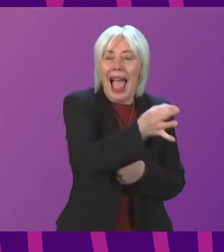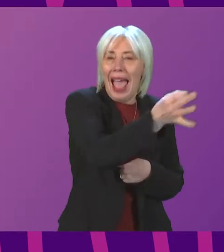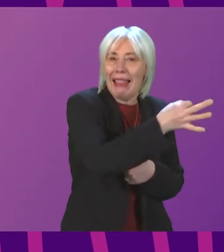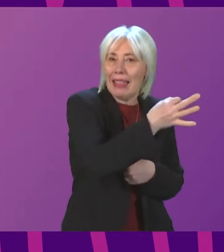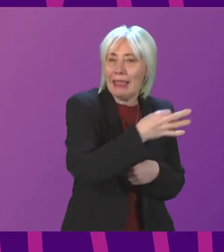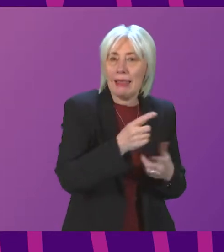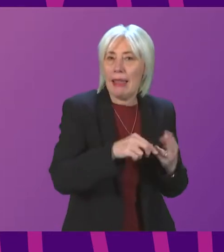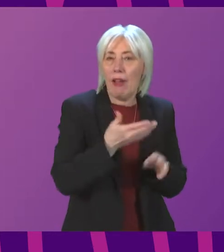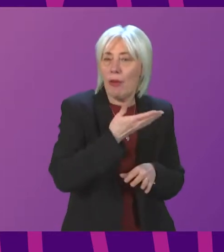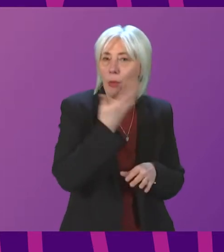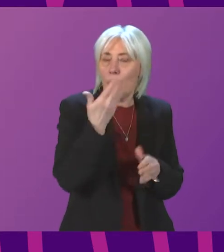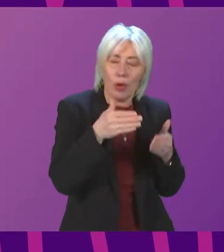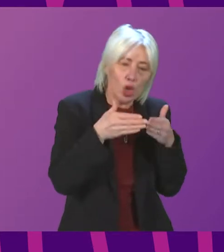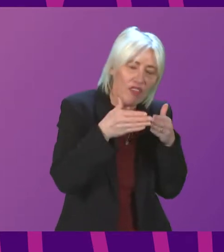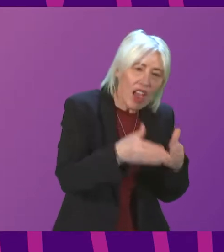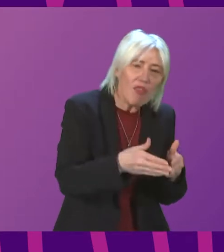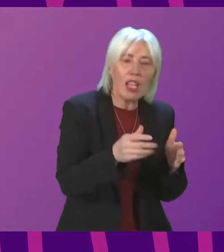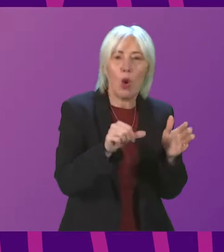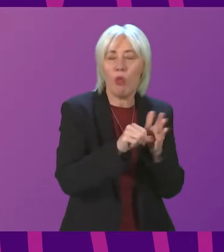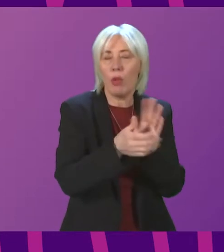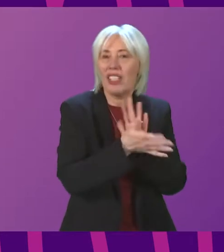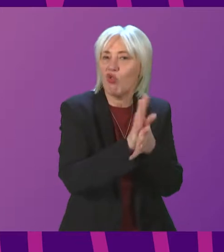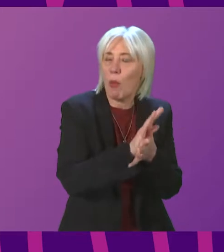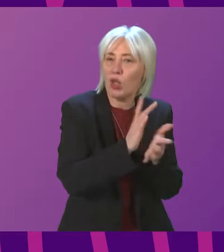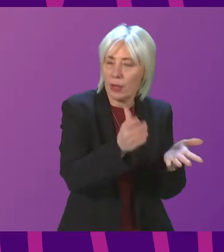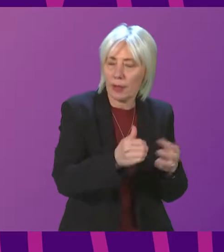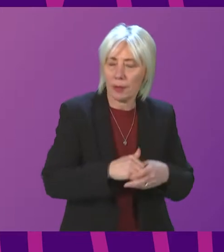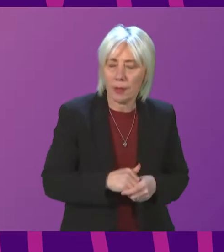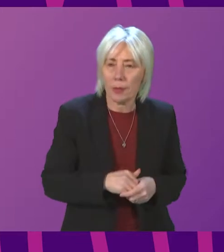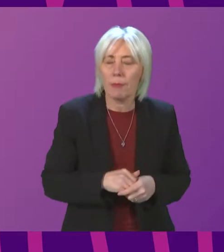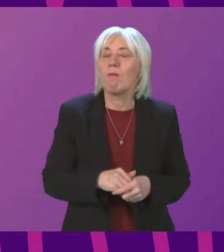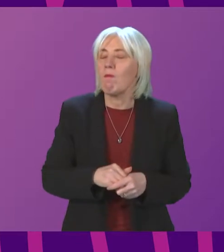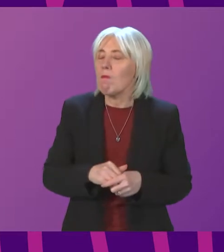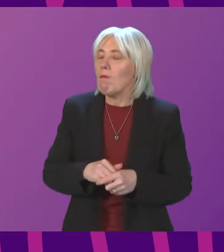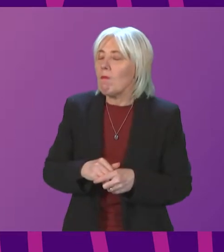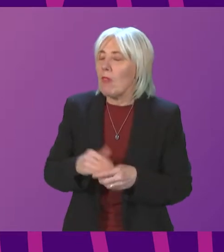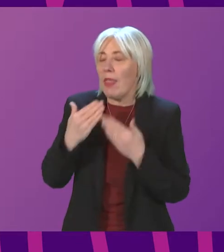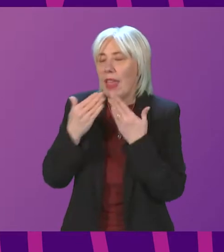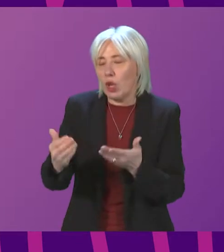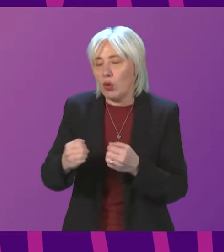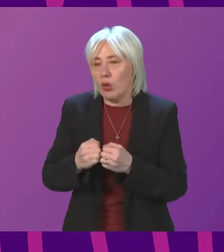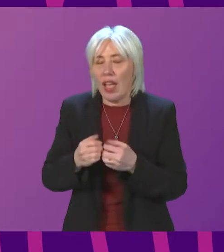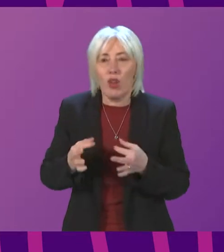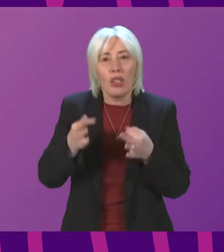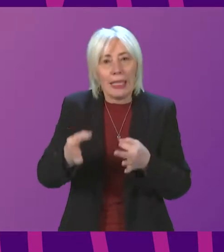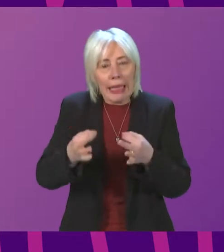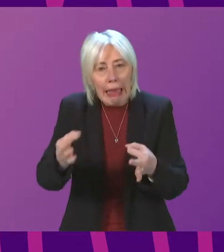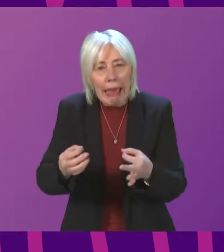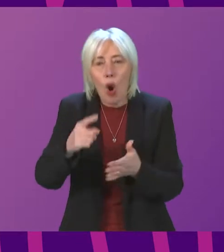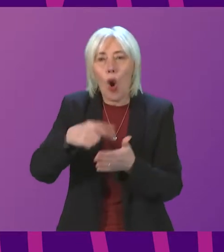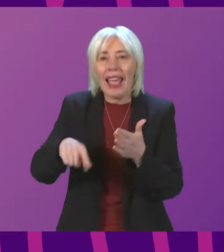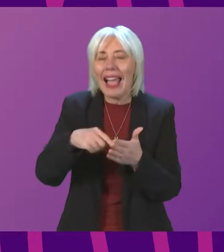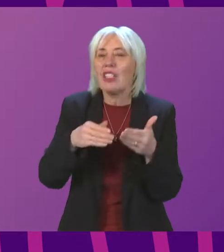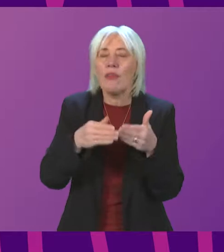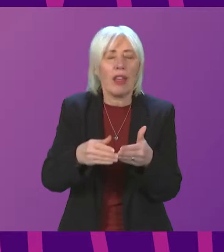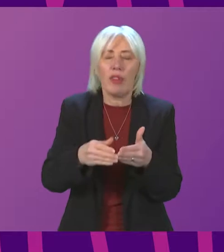prolonged service disruption? Minister. I thank Alistair Allen for his question. The decision to delay or cancel sailing is never taken lightly as